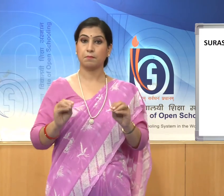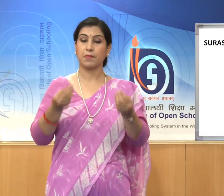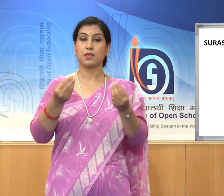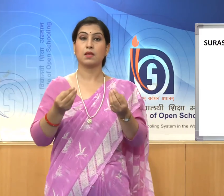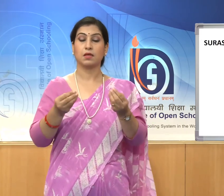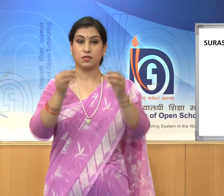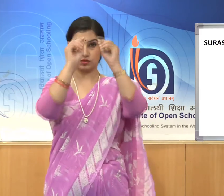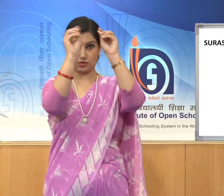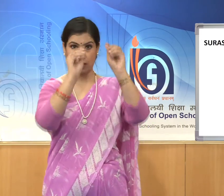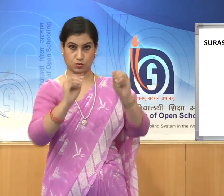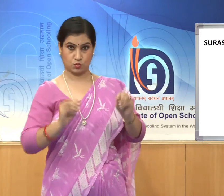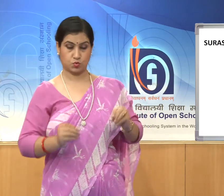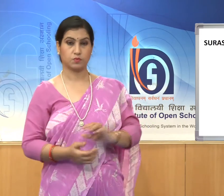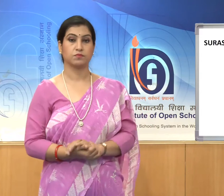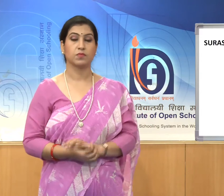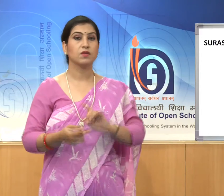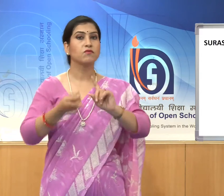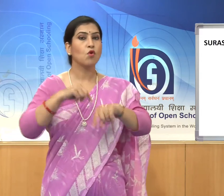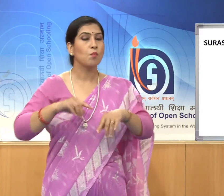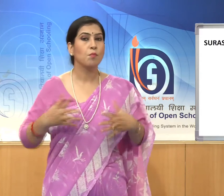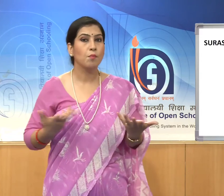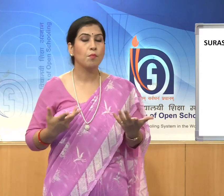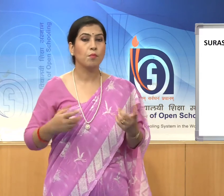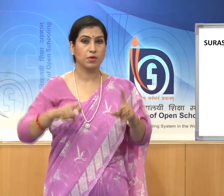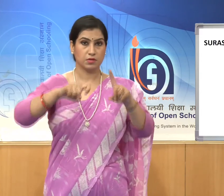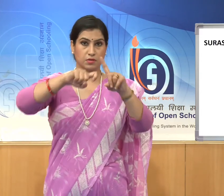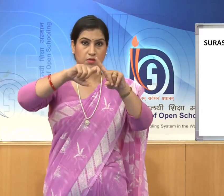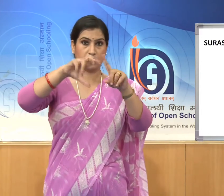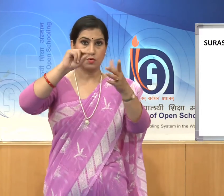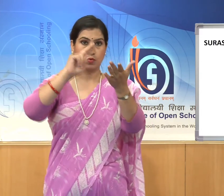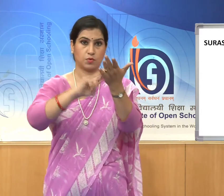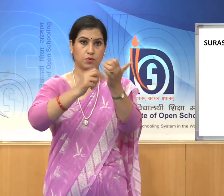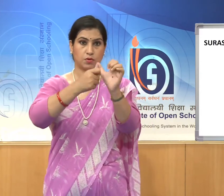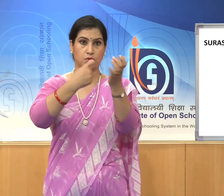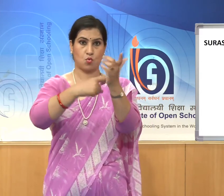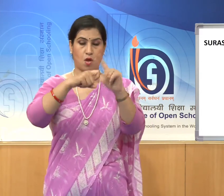from Konadak in Orissa.